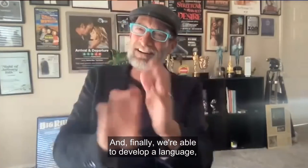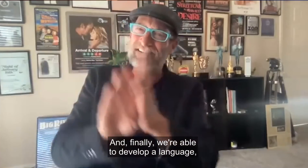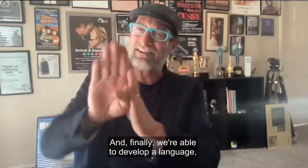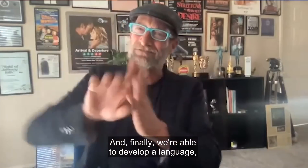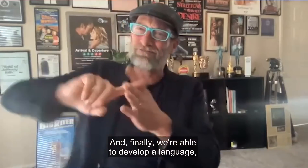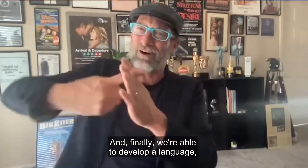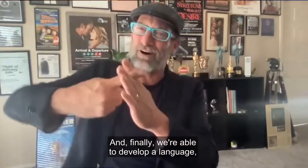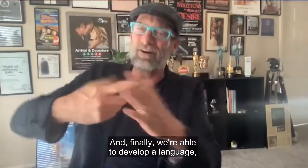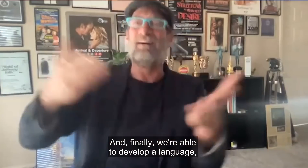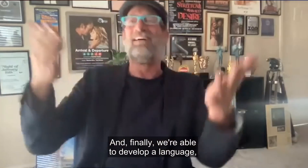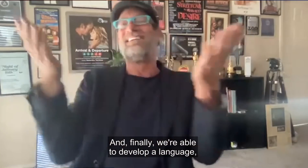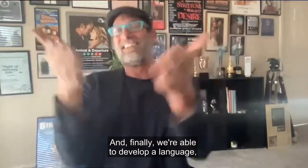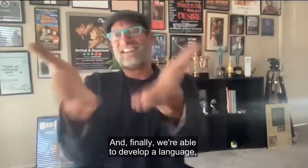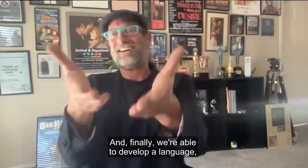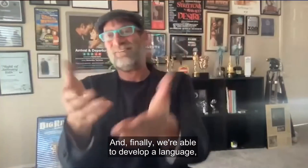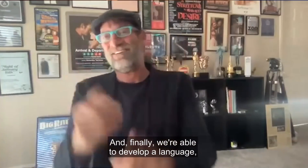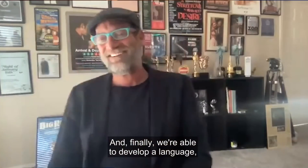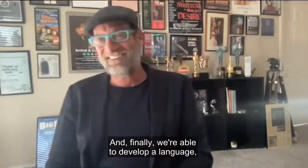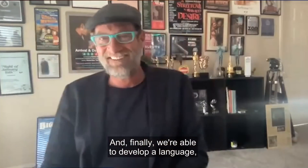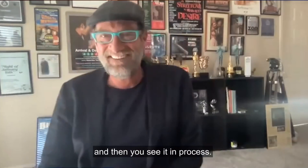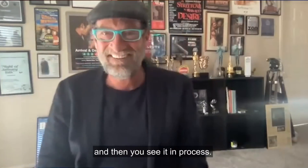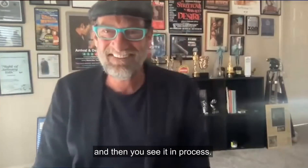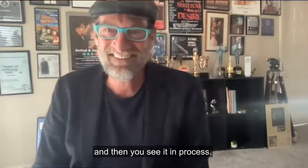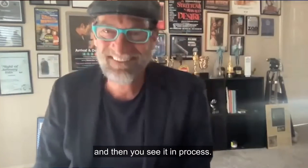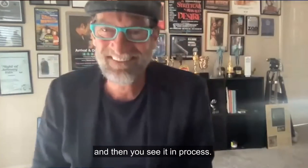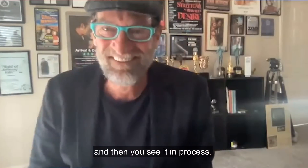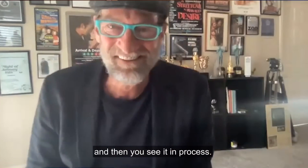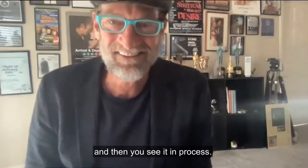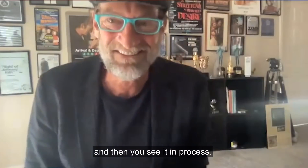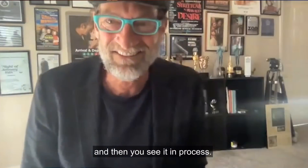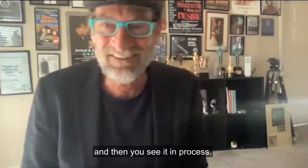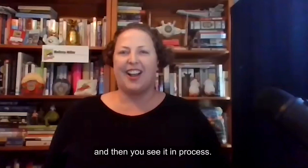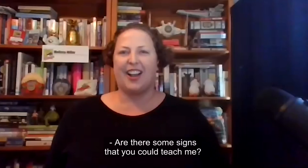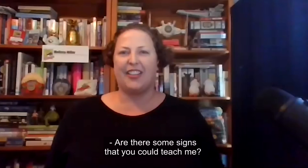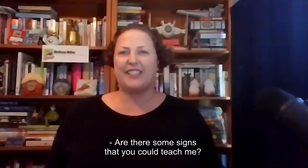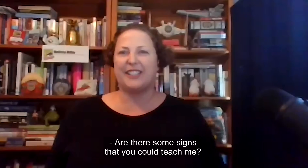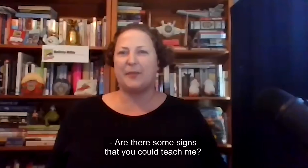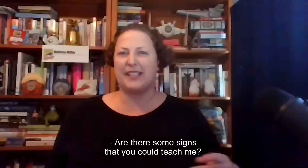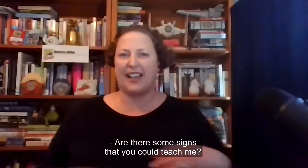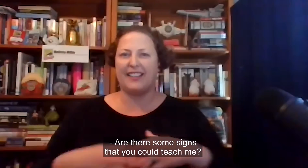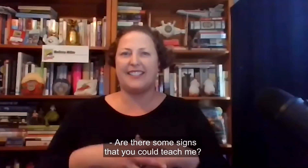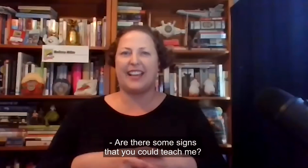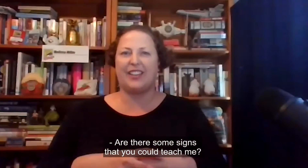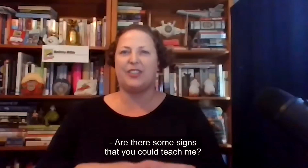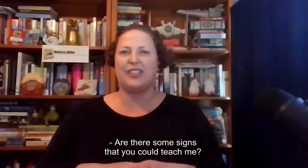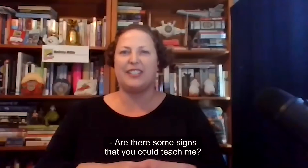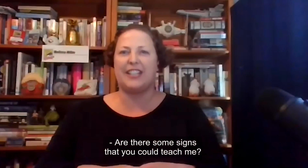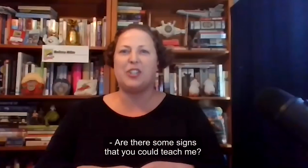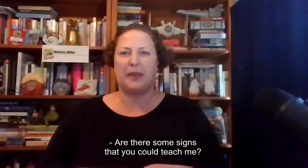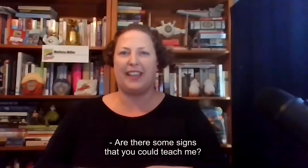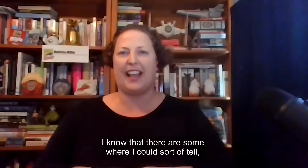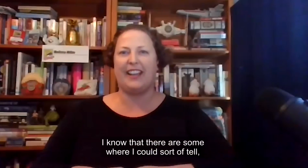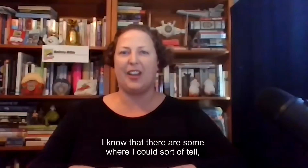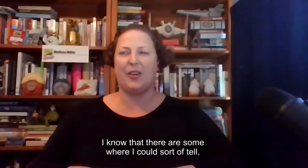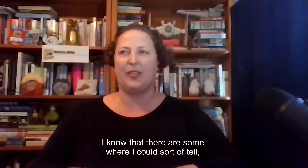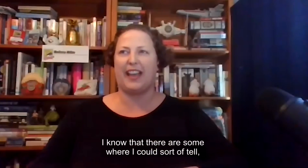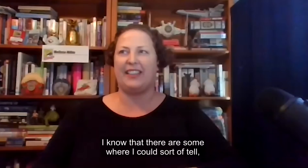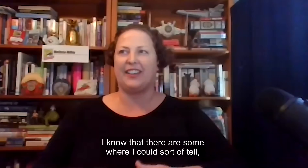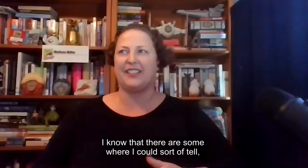we're able to develop a language and then you see it in process. Are there some signs that you could teach me? I know that there are